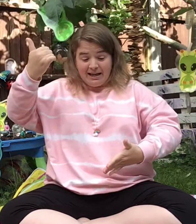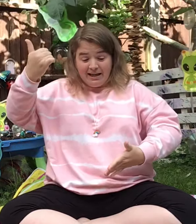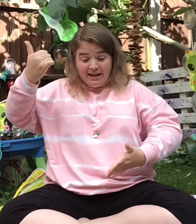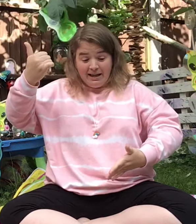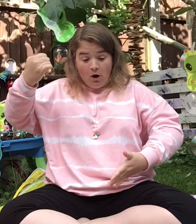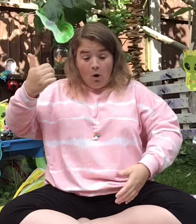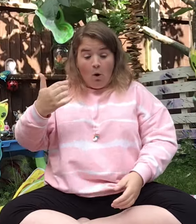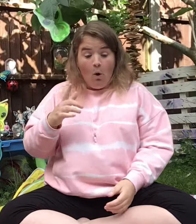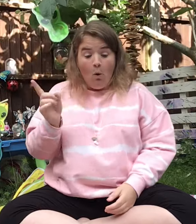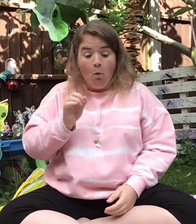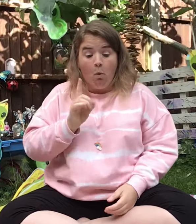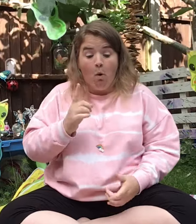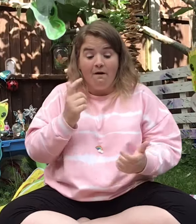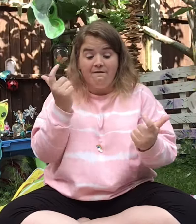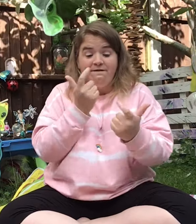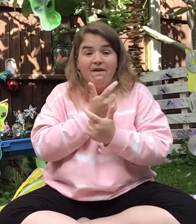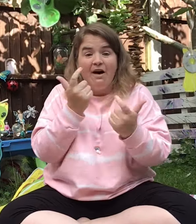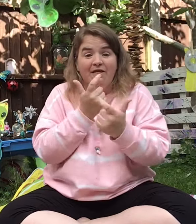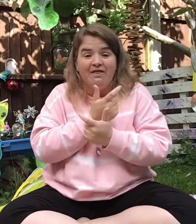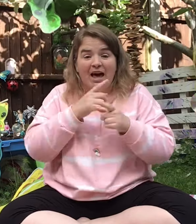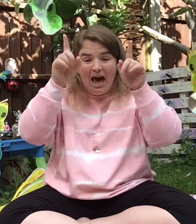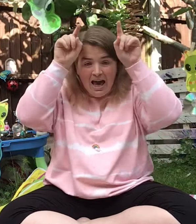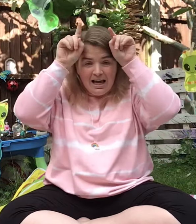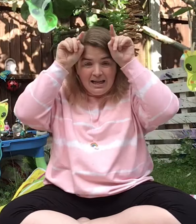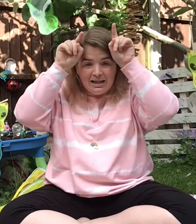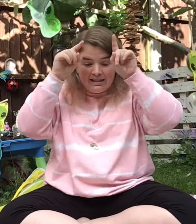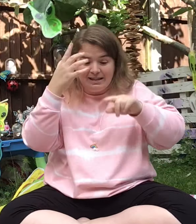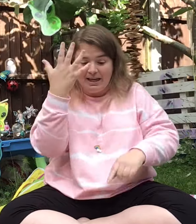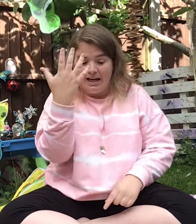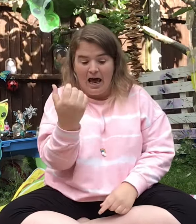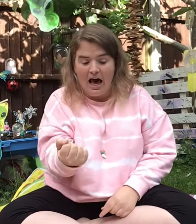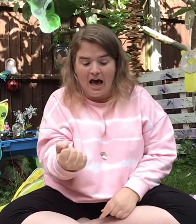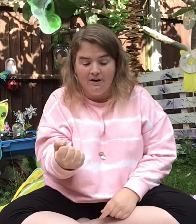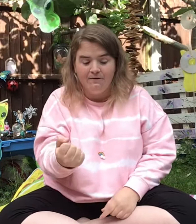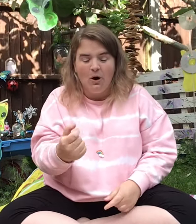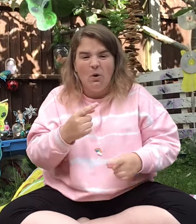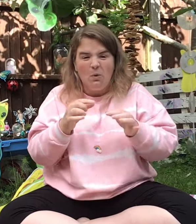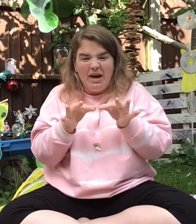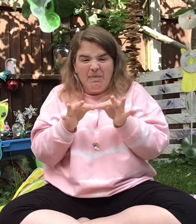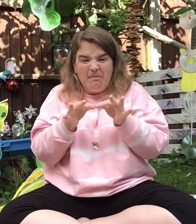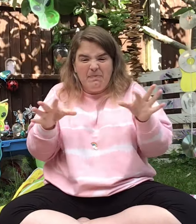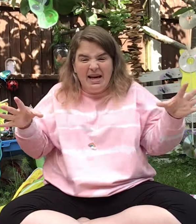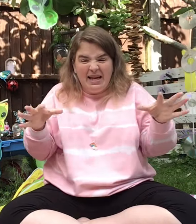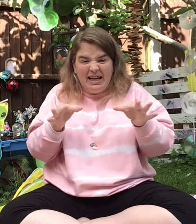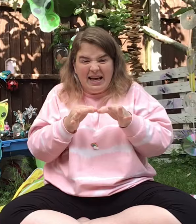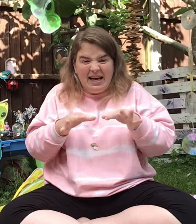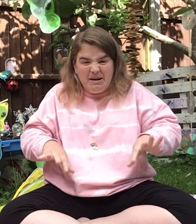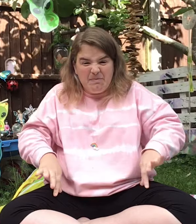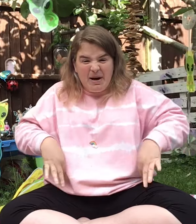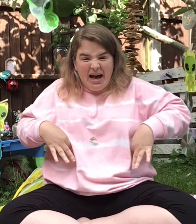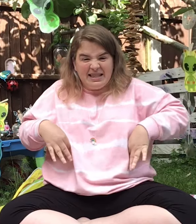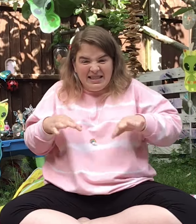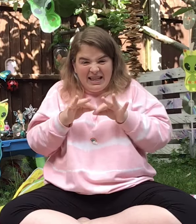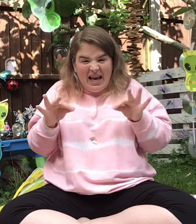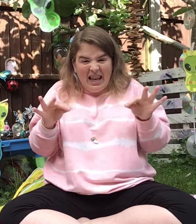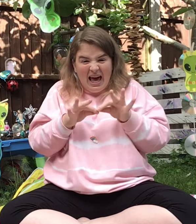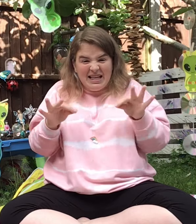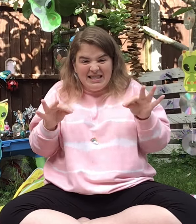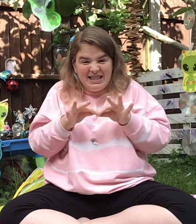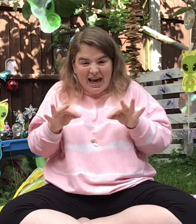What fun the aliens can have with pingy pants elastic.